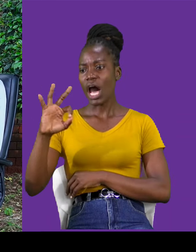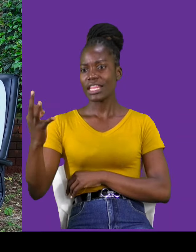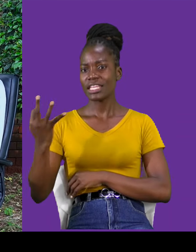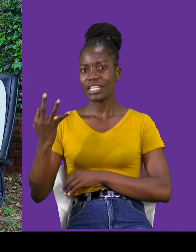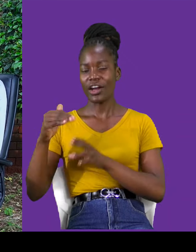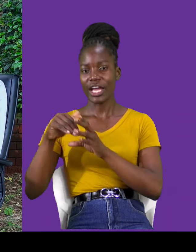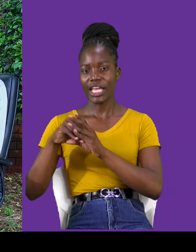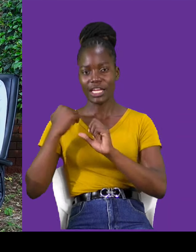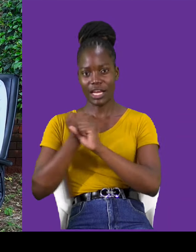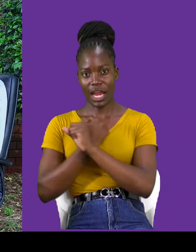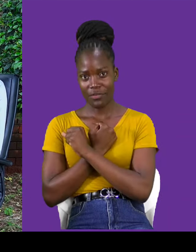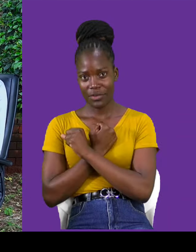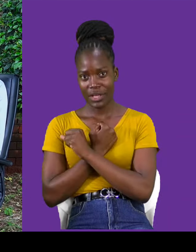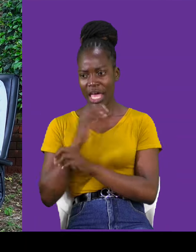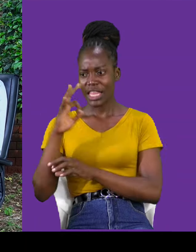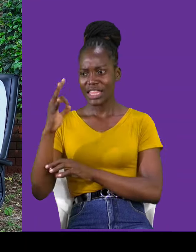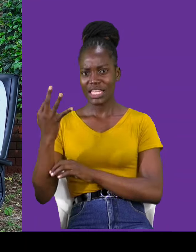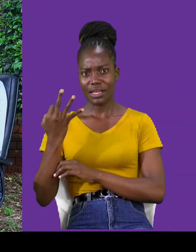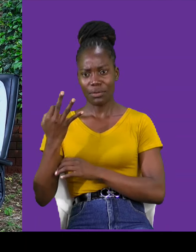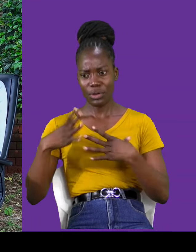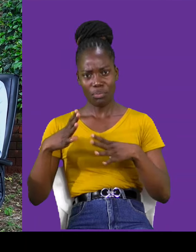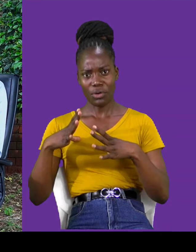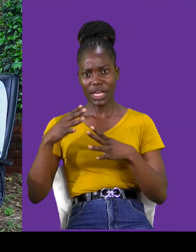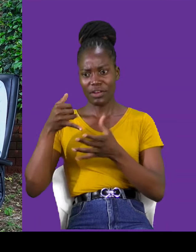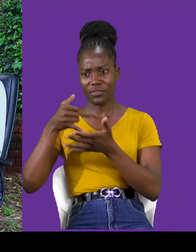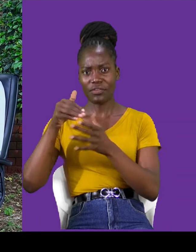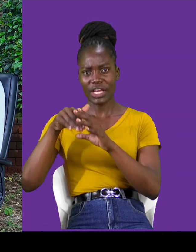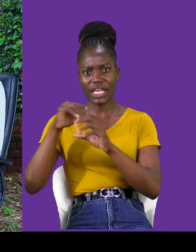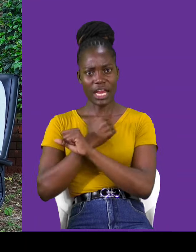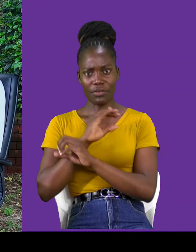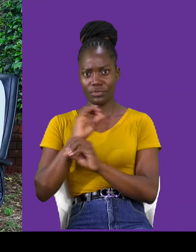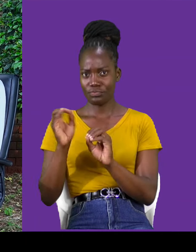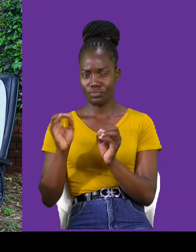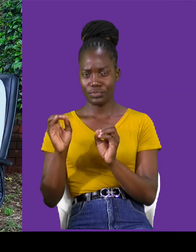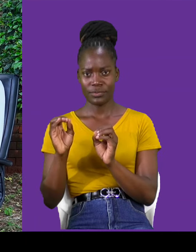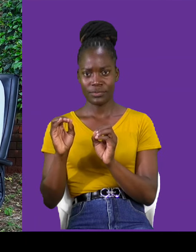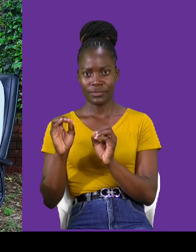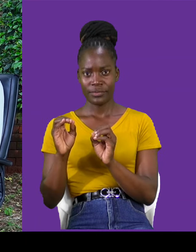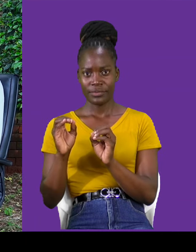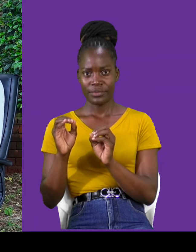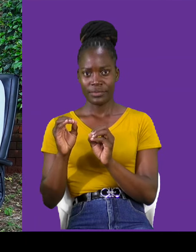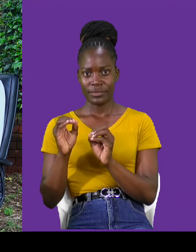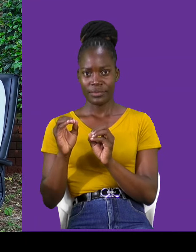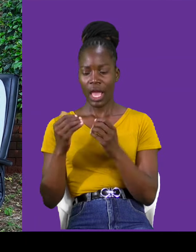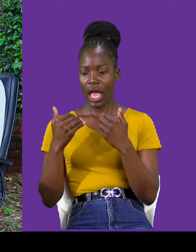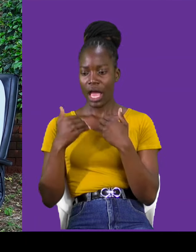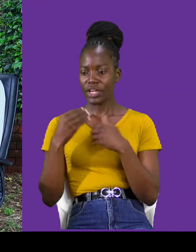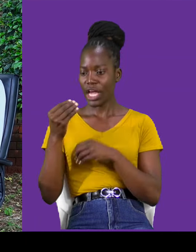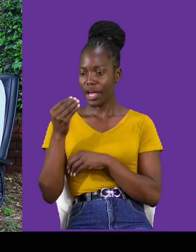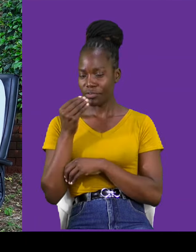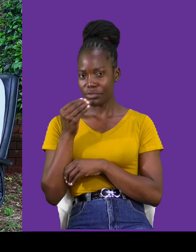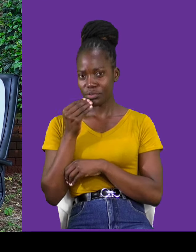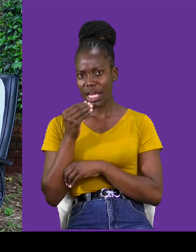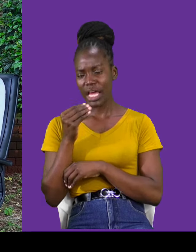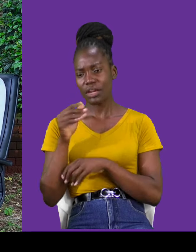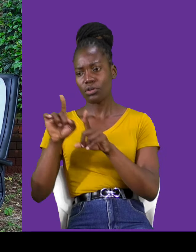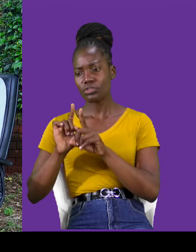You know, there is no trio in romance. It's something very intimate for two people. Having a that will over there, it's awkward. It's, in a quote too,